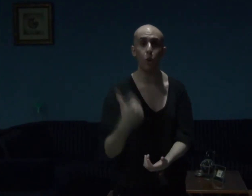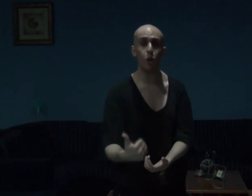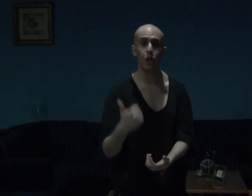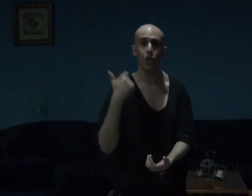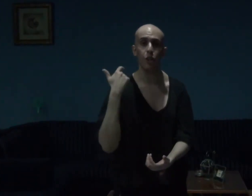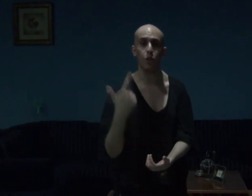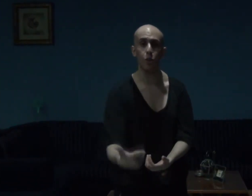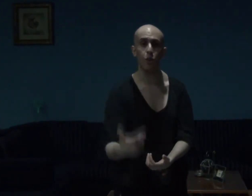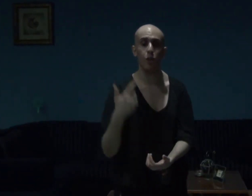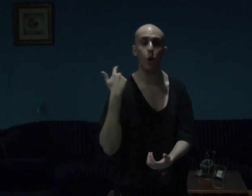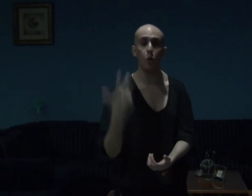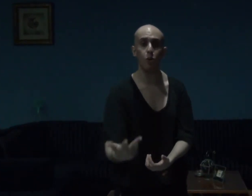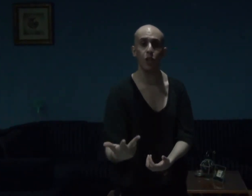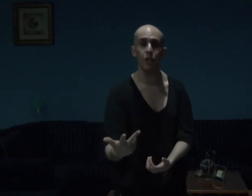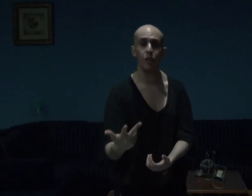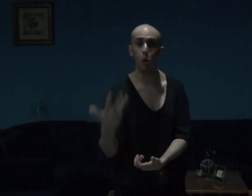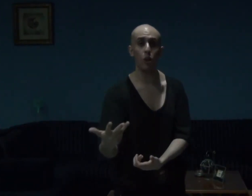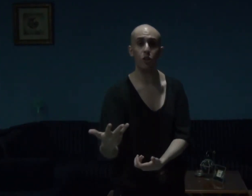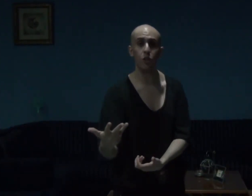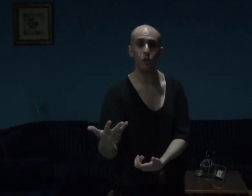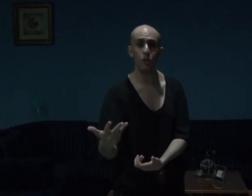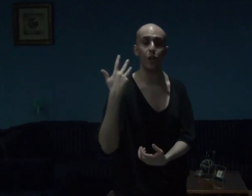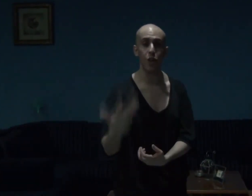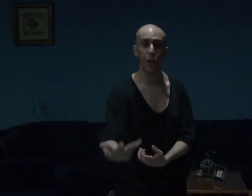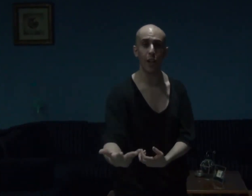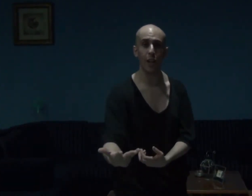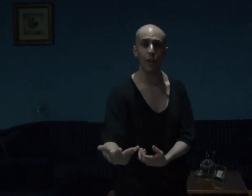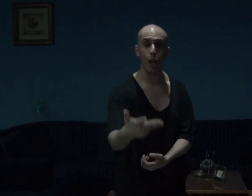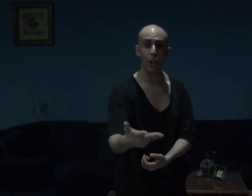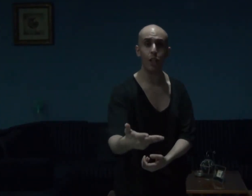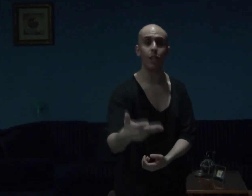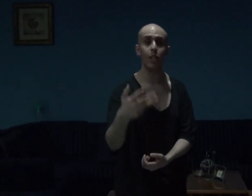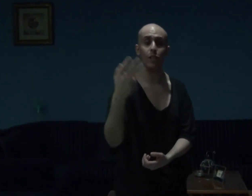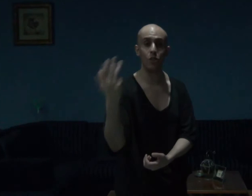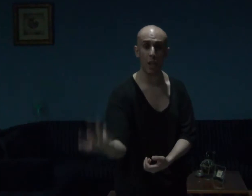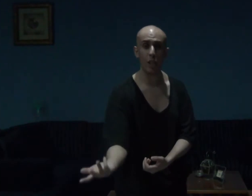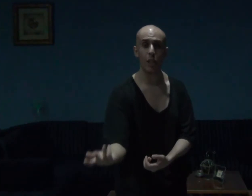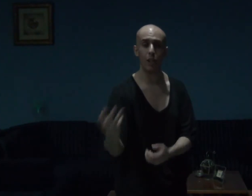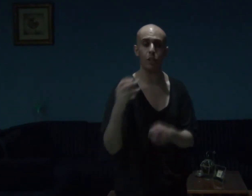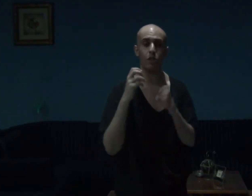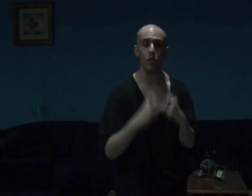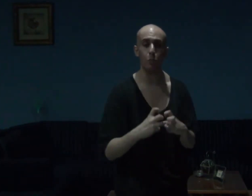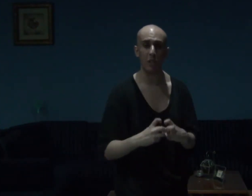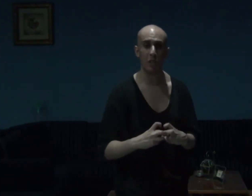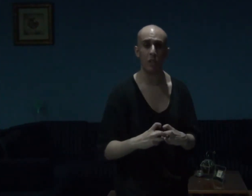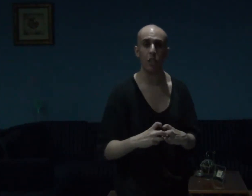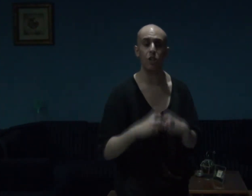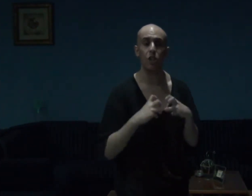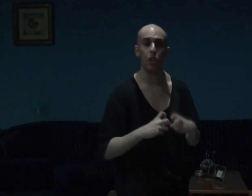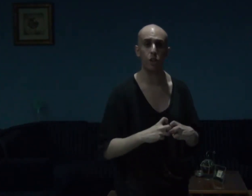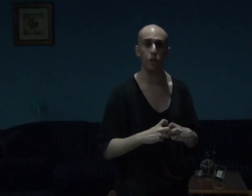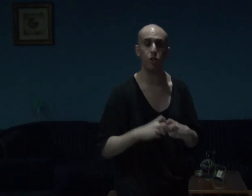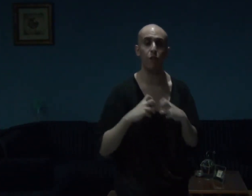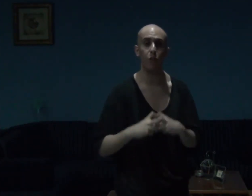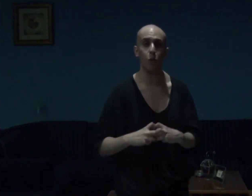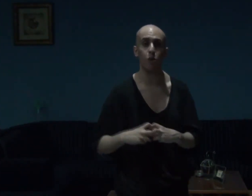Loki, Thor, Odin, Balder, and Hela, Hela guys and gals, is basically the goddess, of who